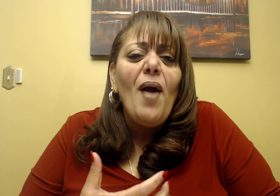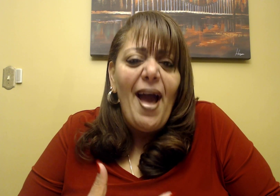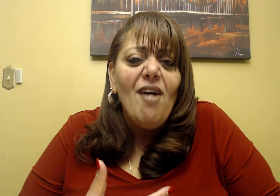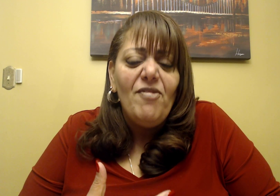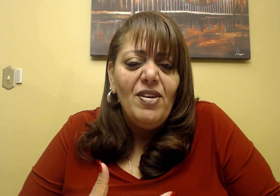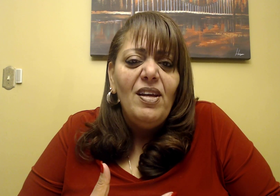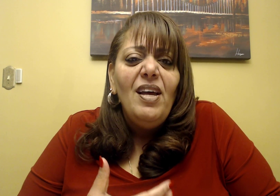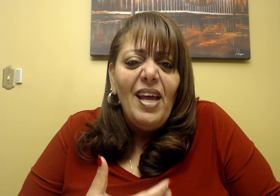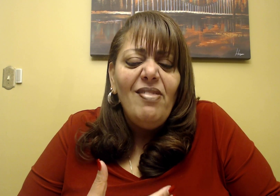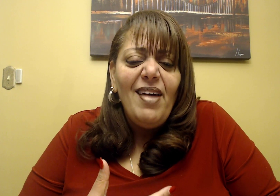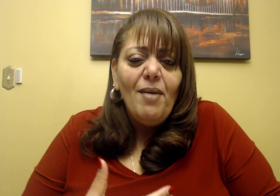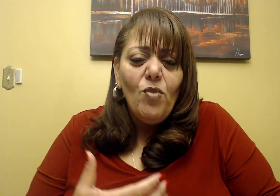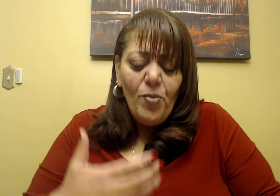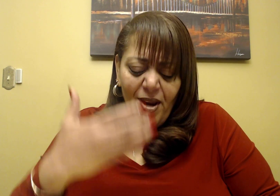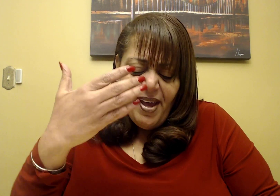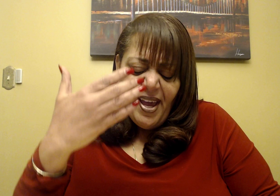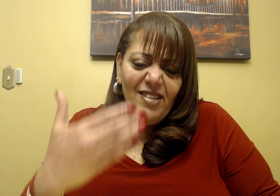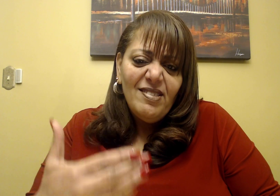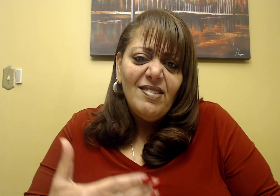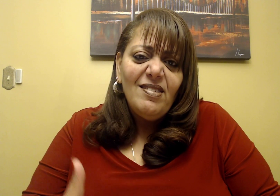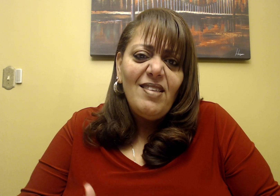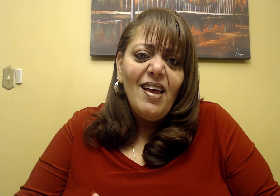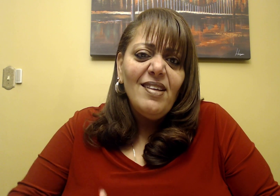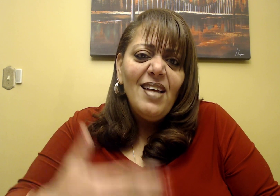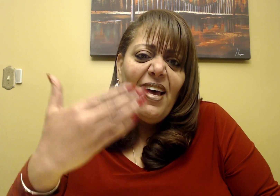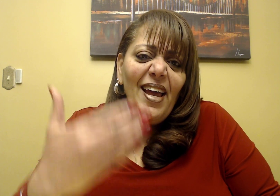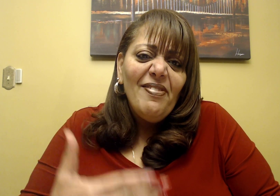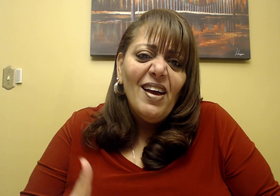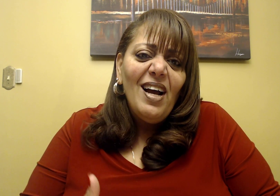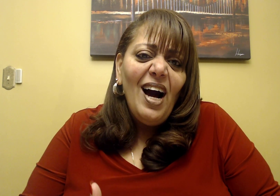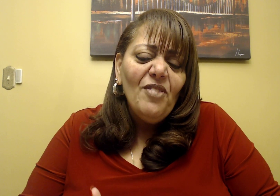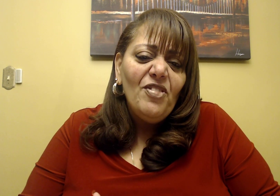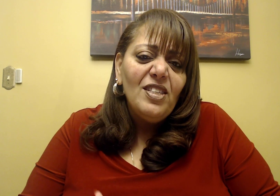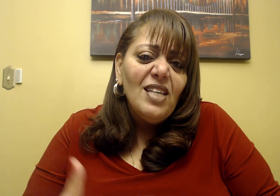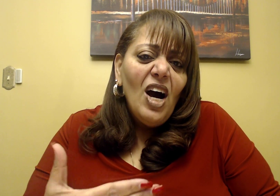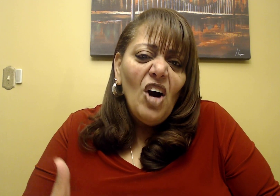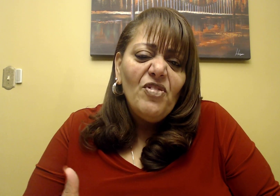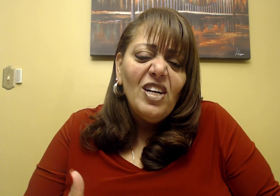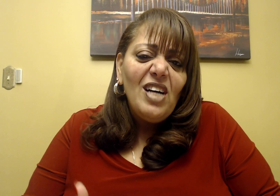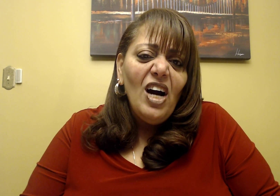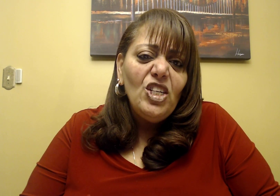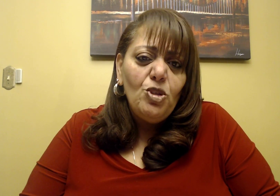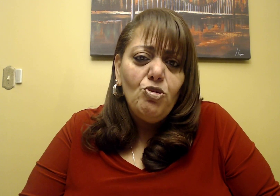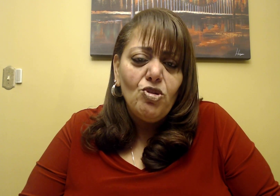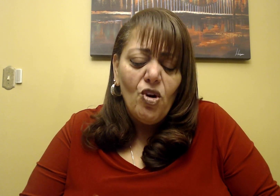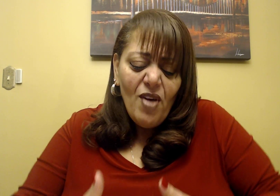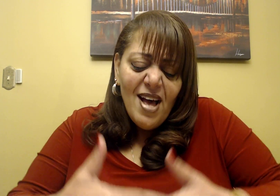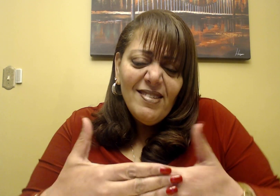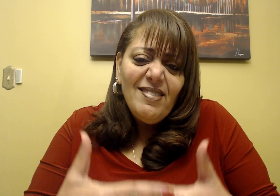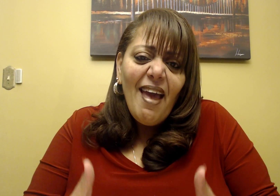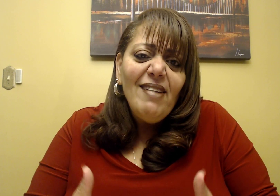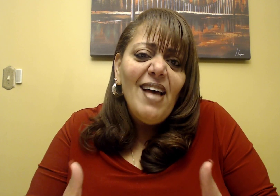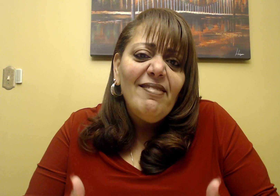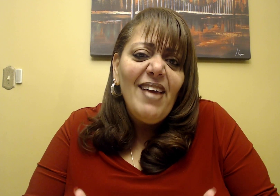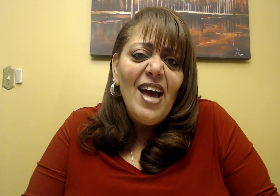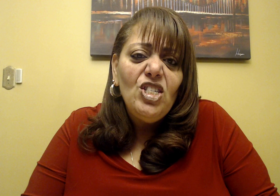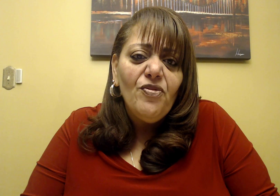have in that moment is to stand in the confidence of the God you serve. Stand at the edge of the